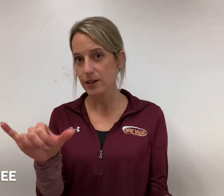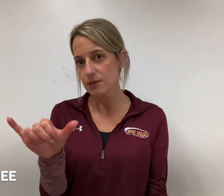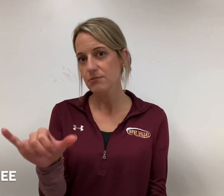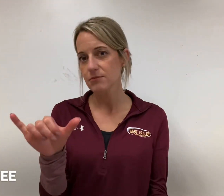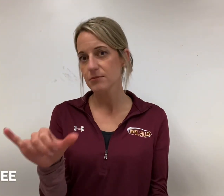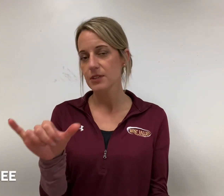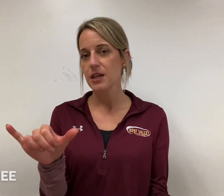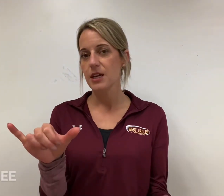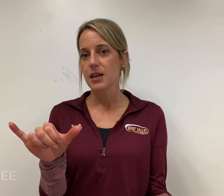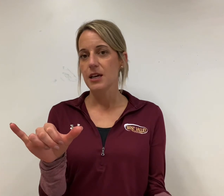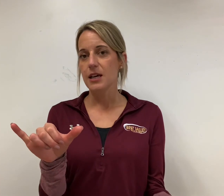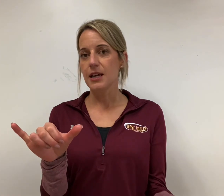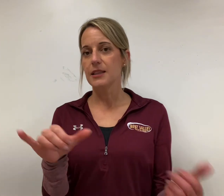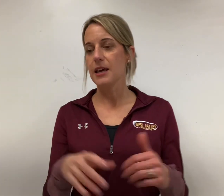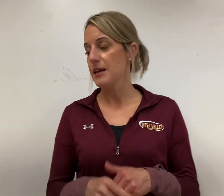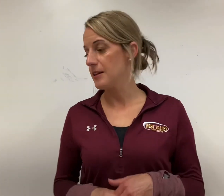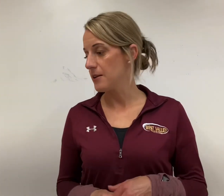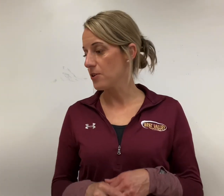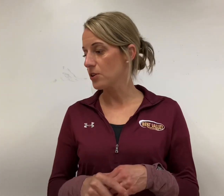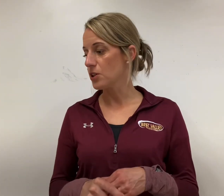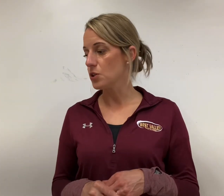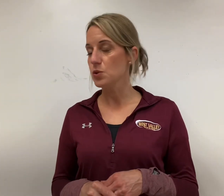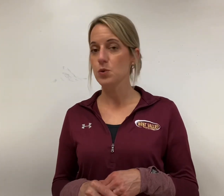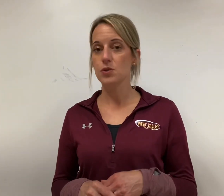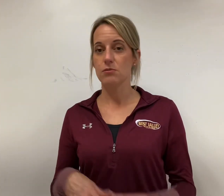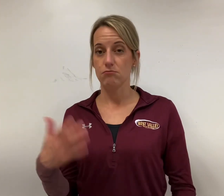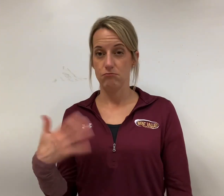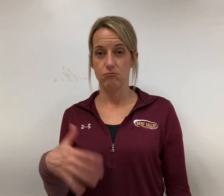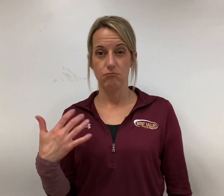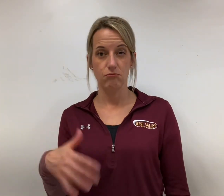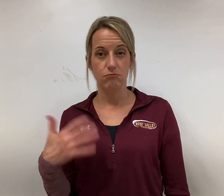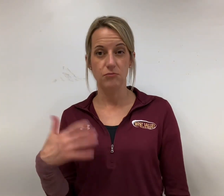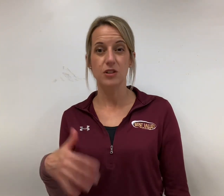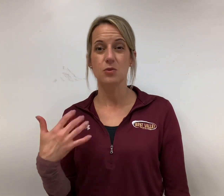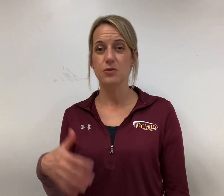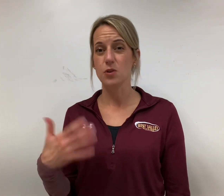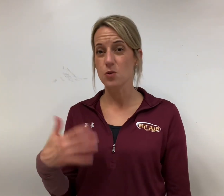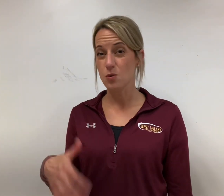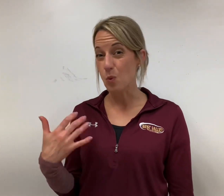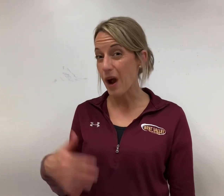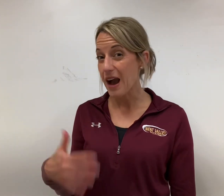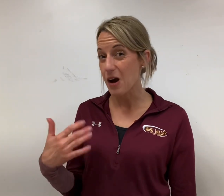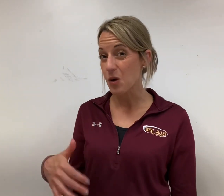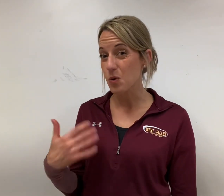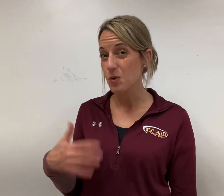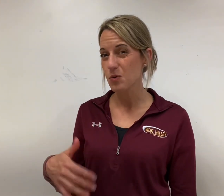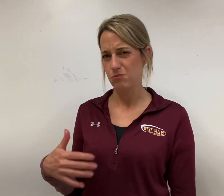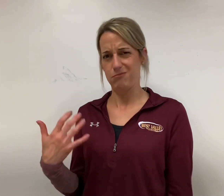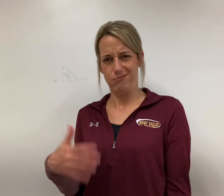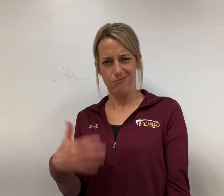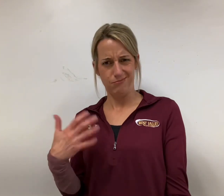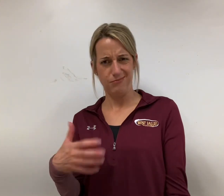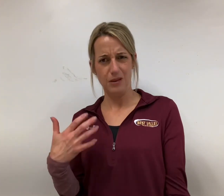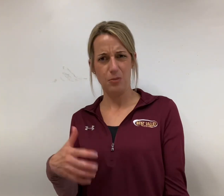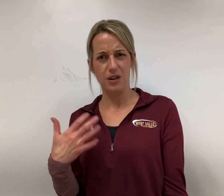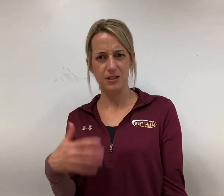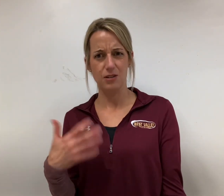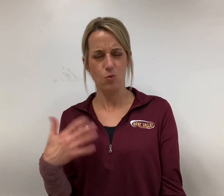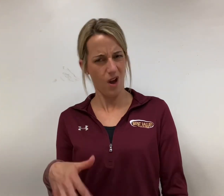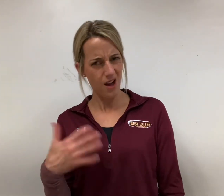and then they're going to use this is review wow impressed but wow